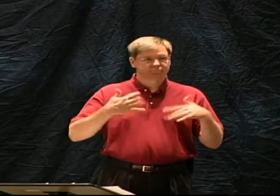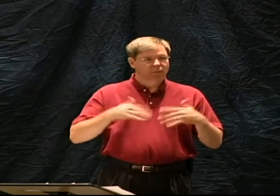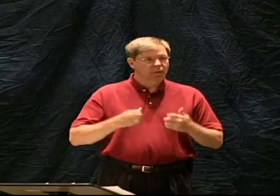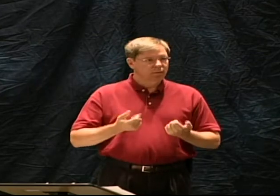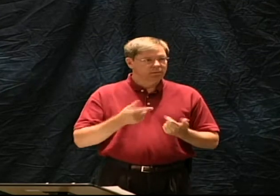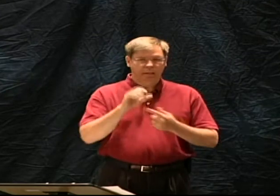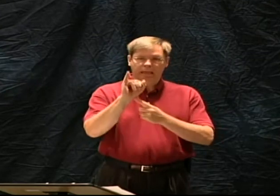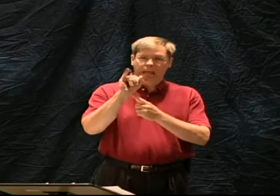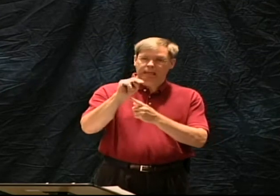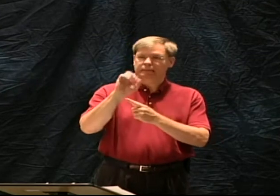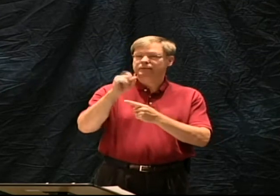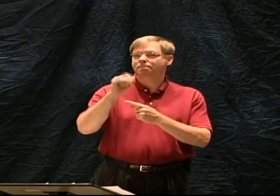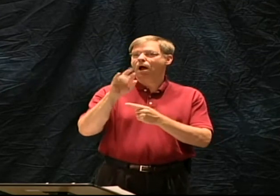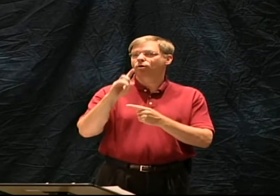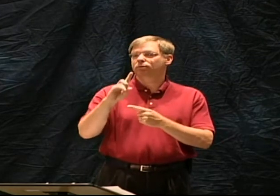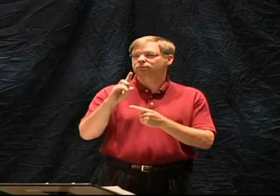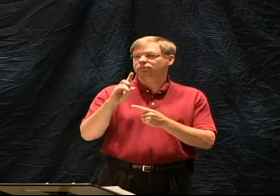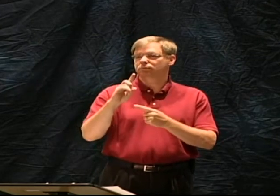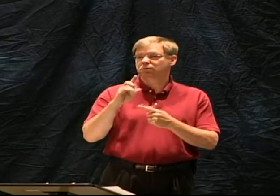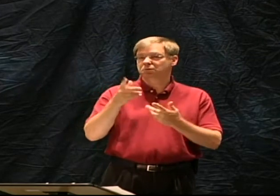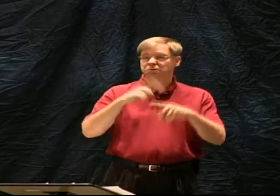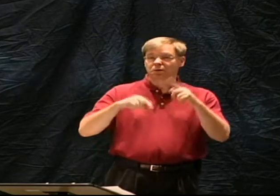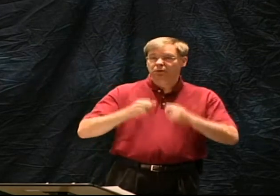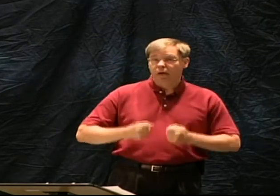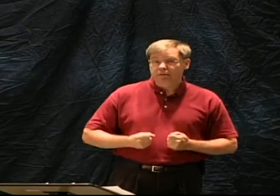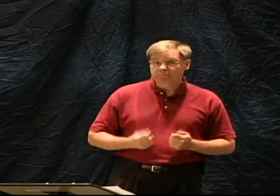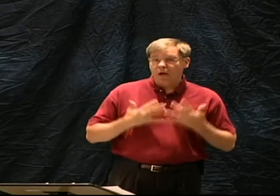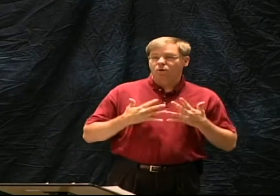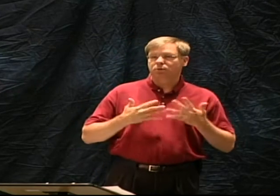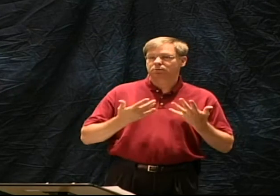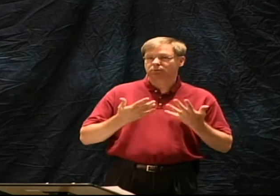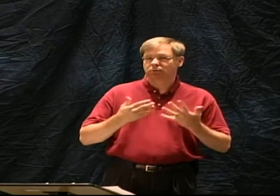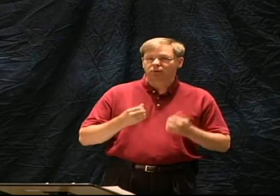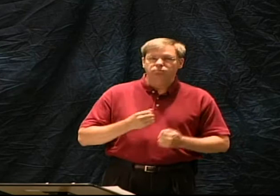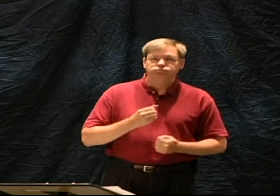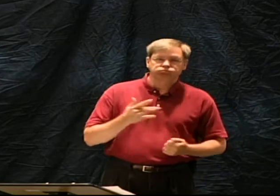The Bible is reliable because it is inspired.